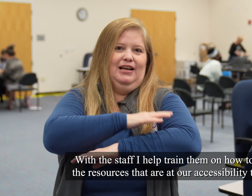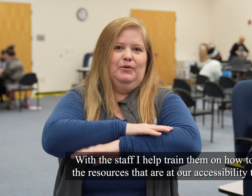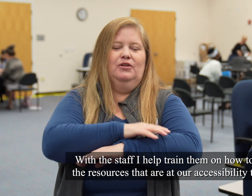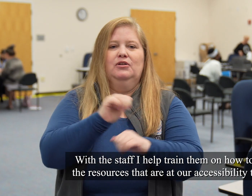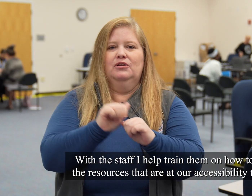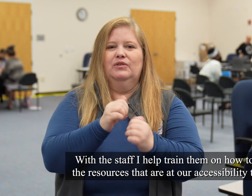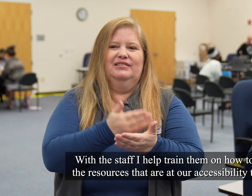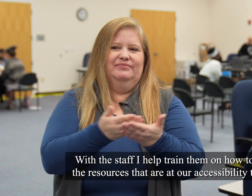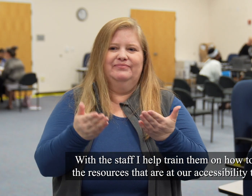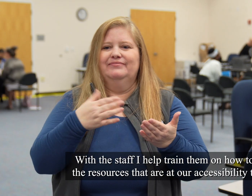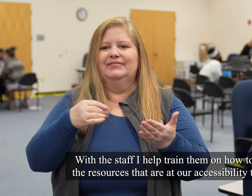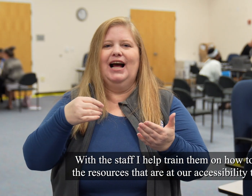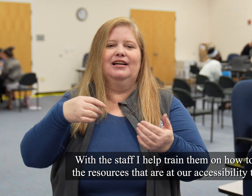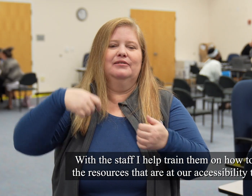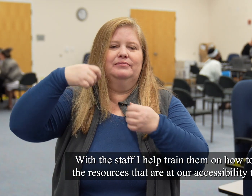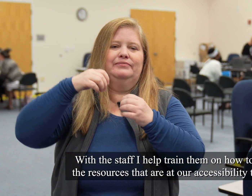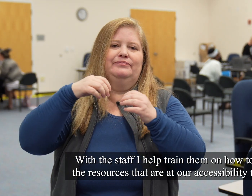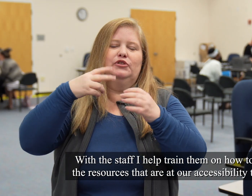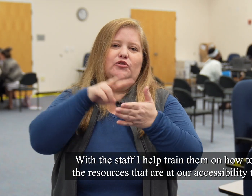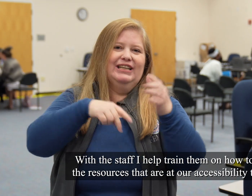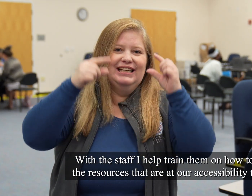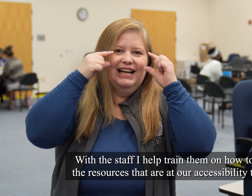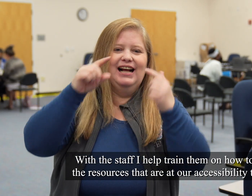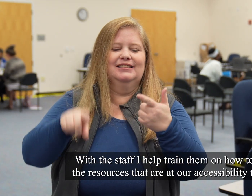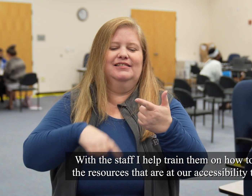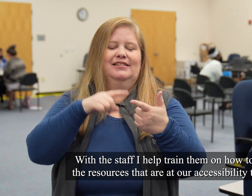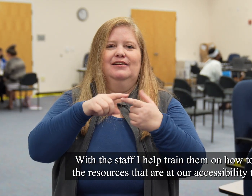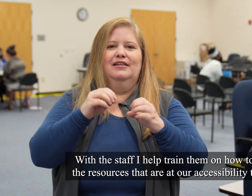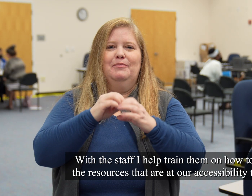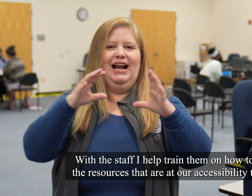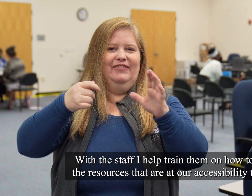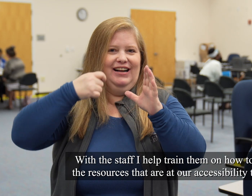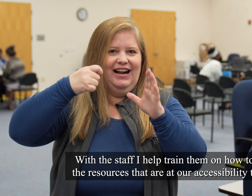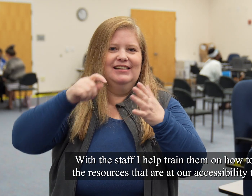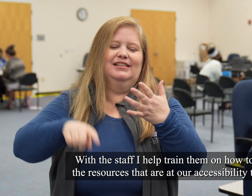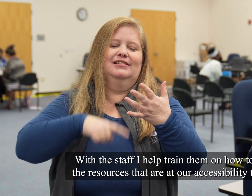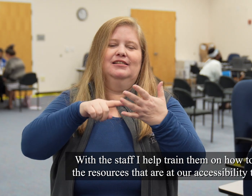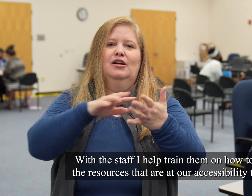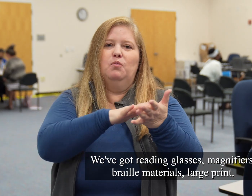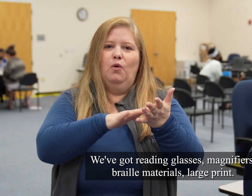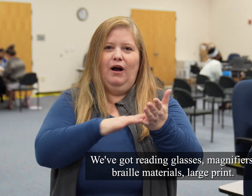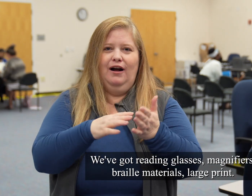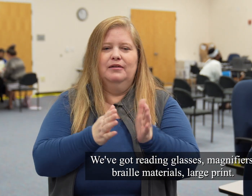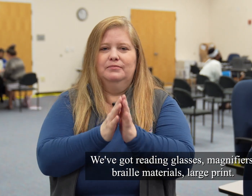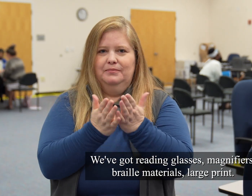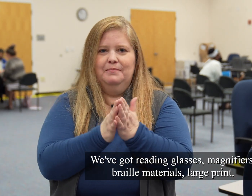I help train them on how to use the resources that are at our accessibility table. We've got reading glasses,